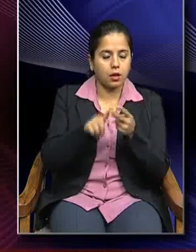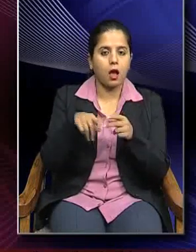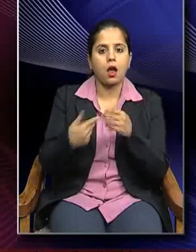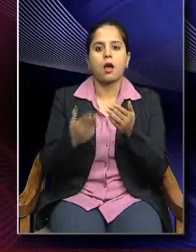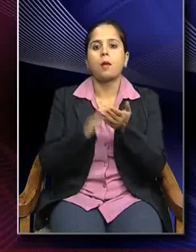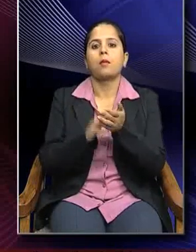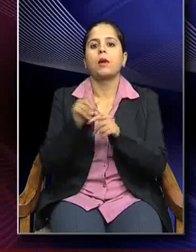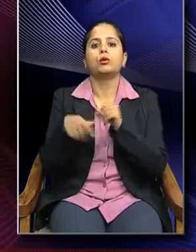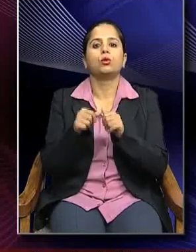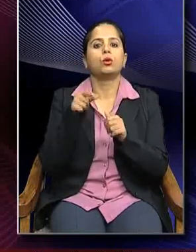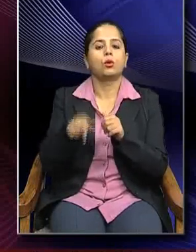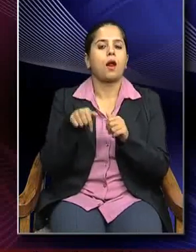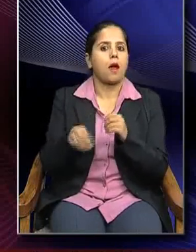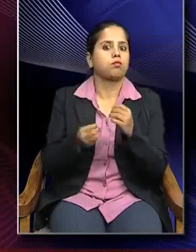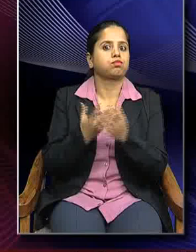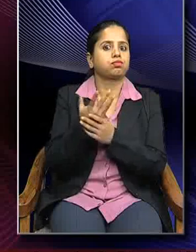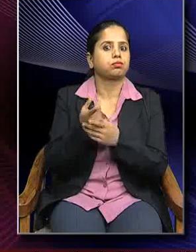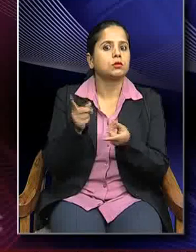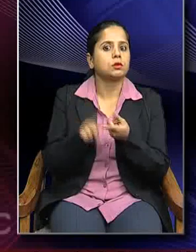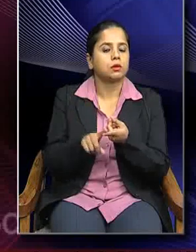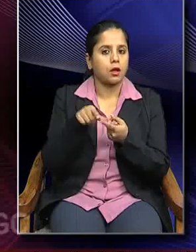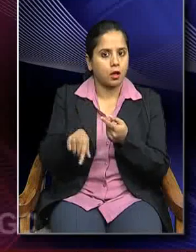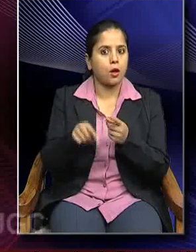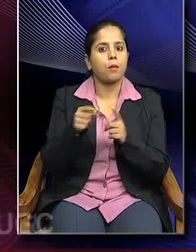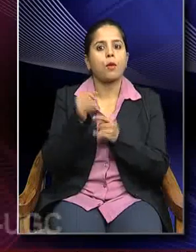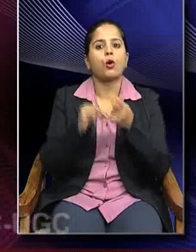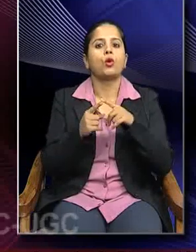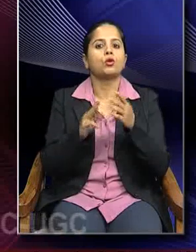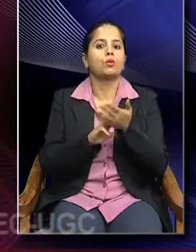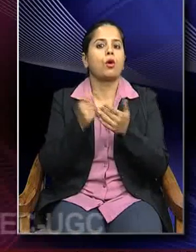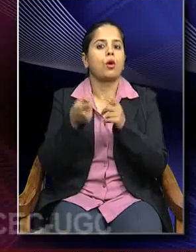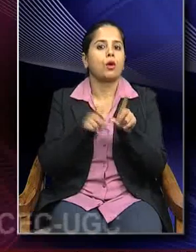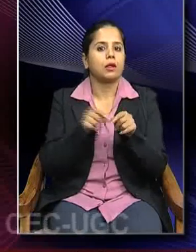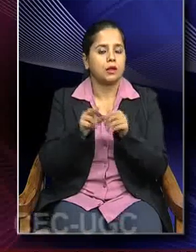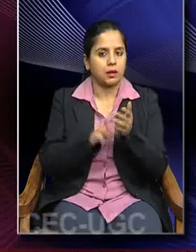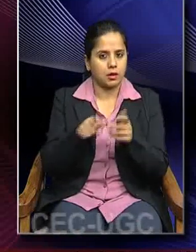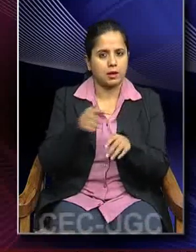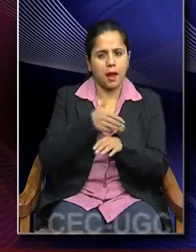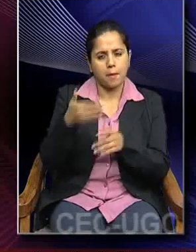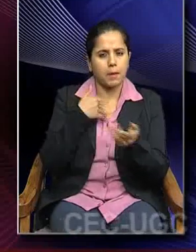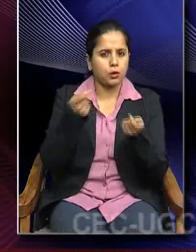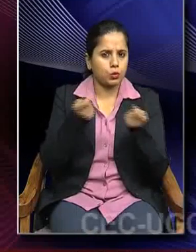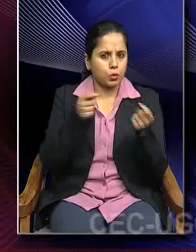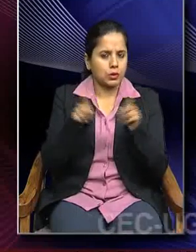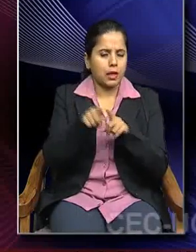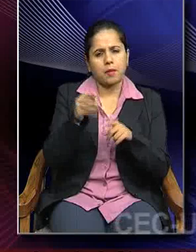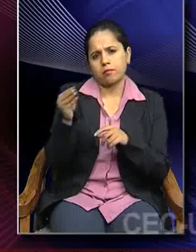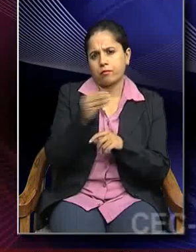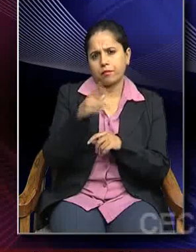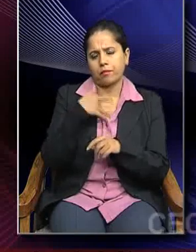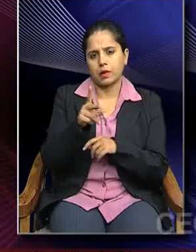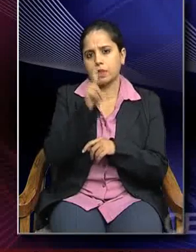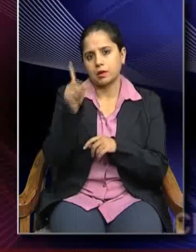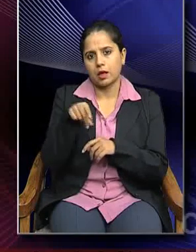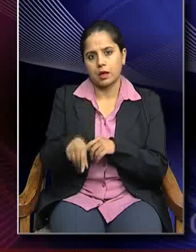in the post-Maurian period. So the timeline that we are dealing with is roughly second